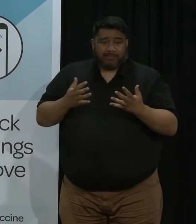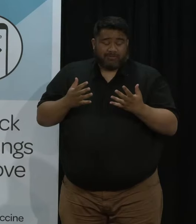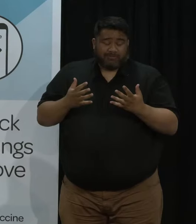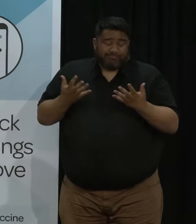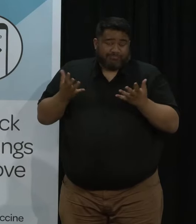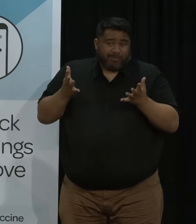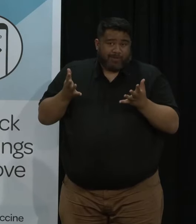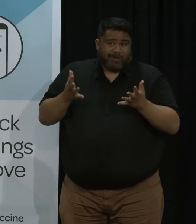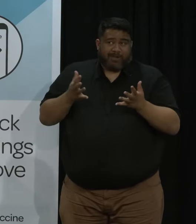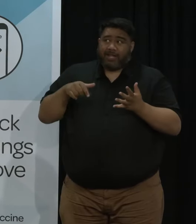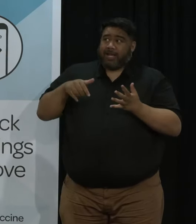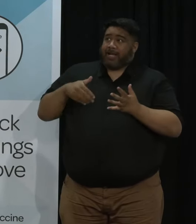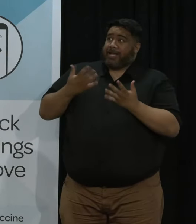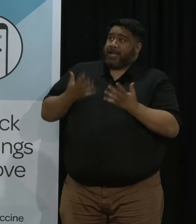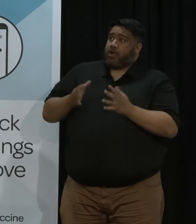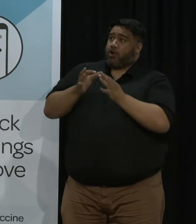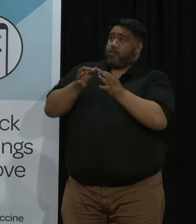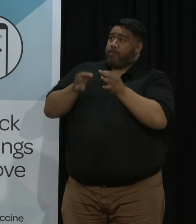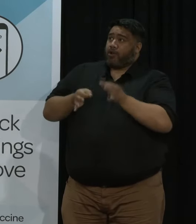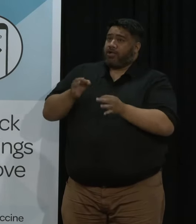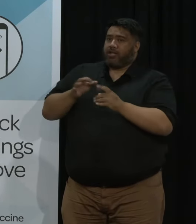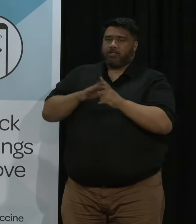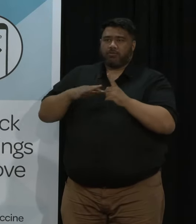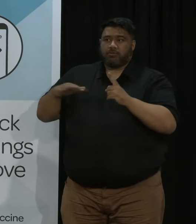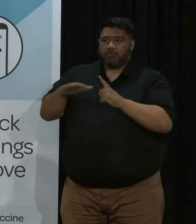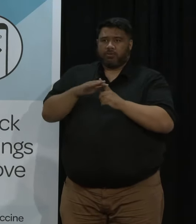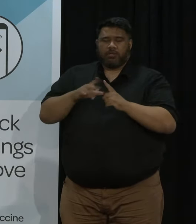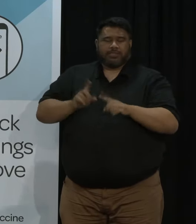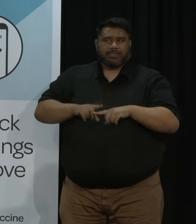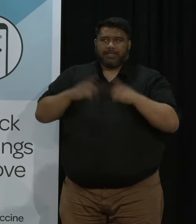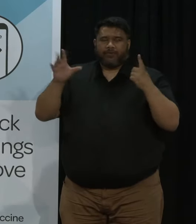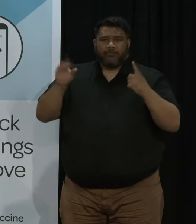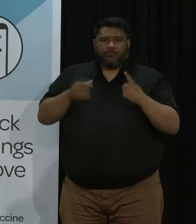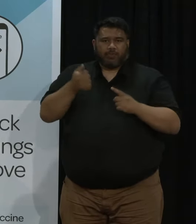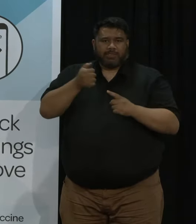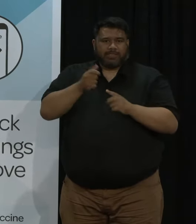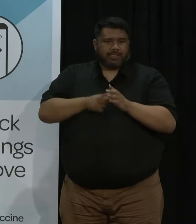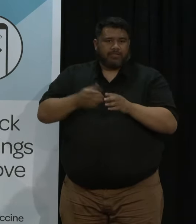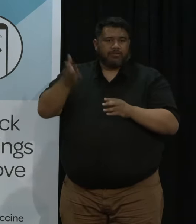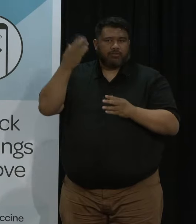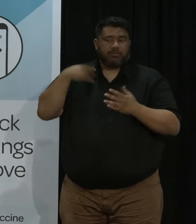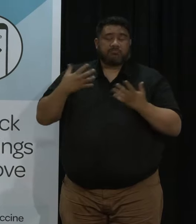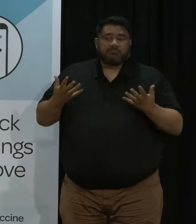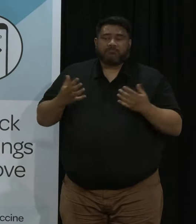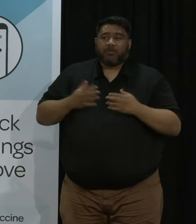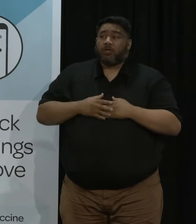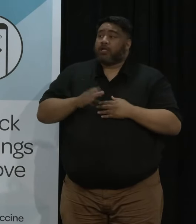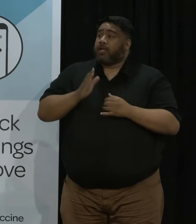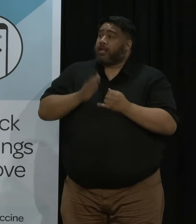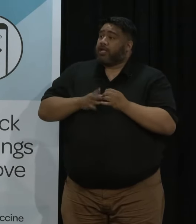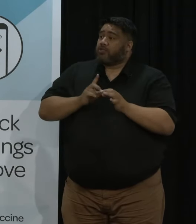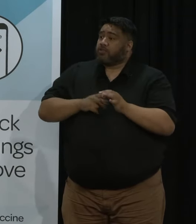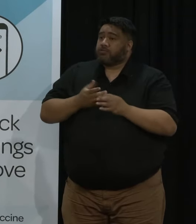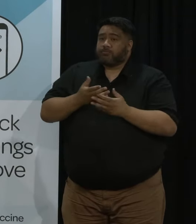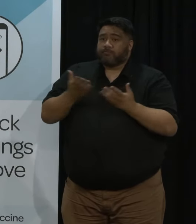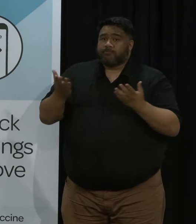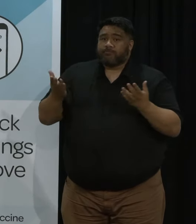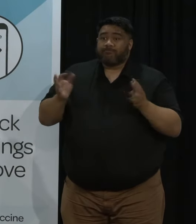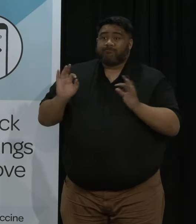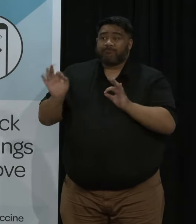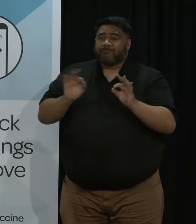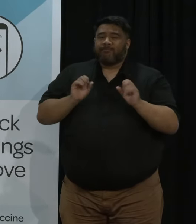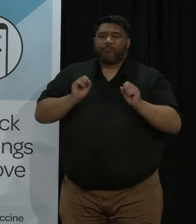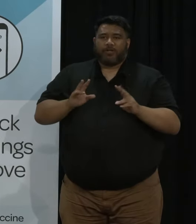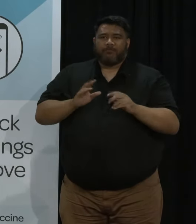environment for and if you've been in that long you've seen that massive shift. Okay I might take a last question from anyone if there is one.